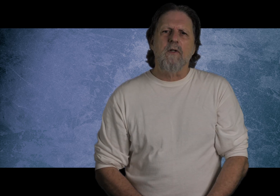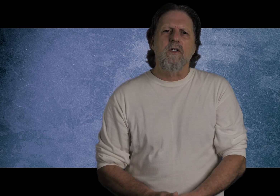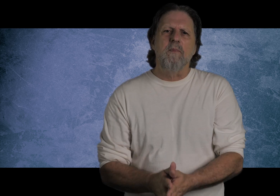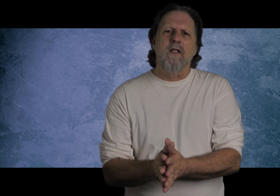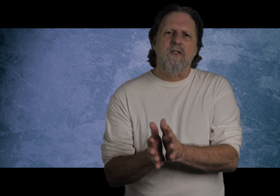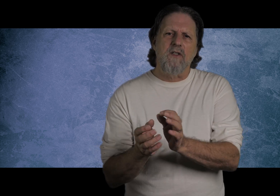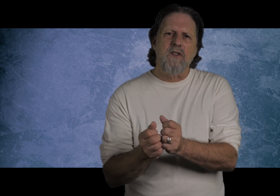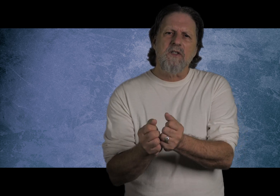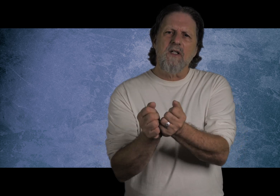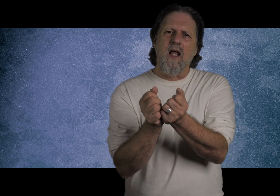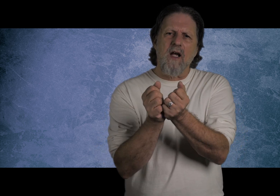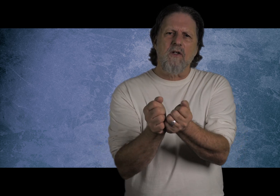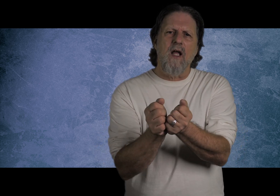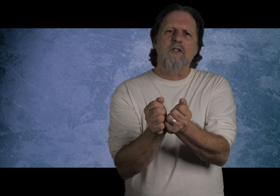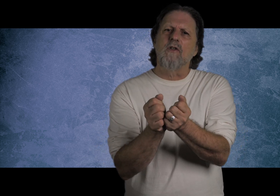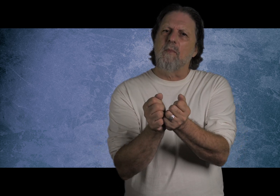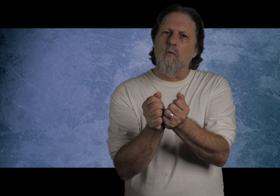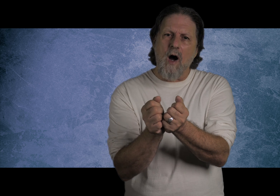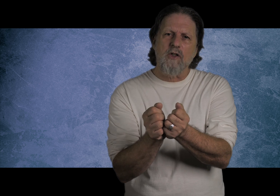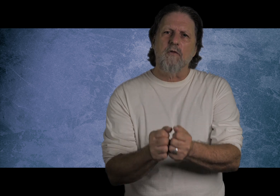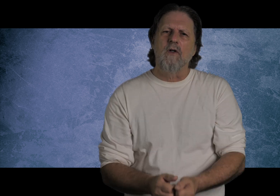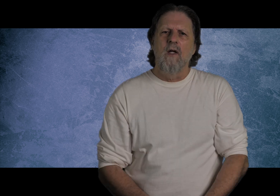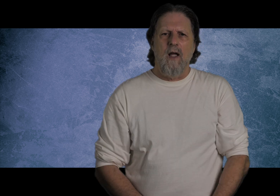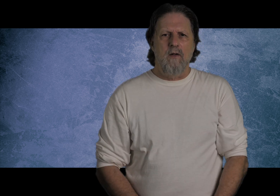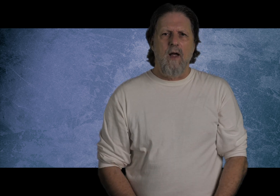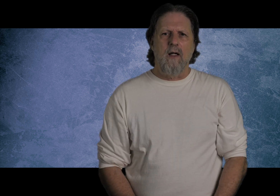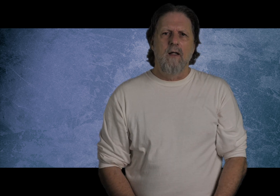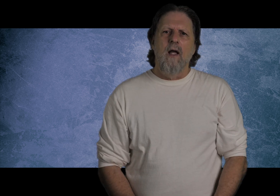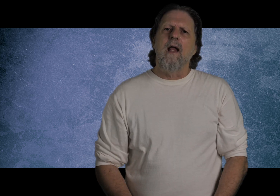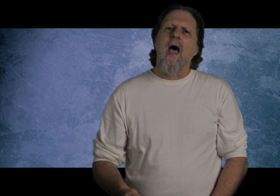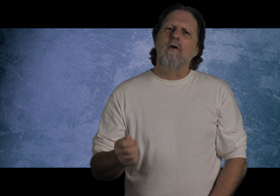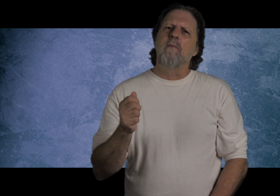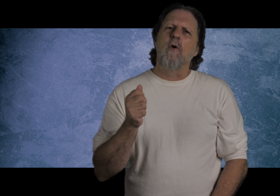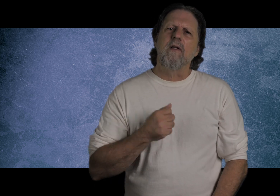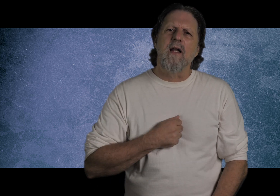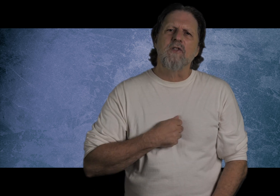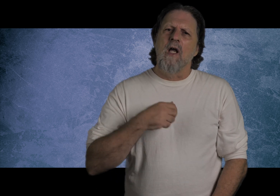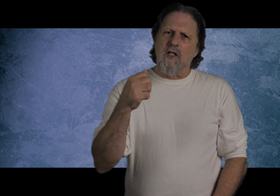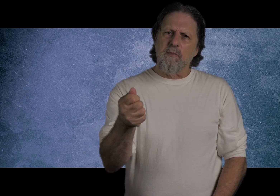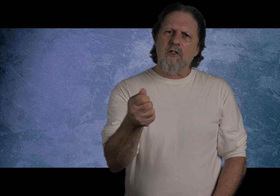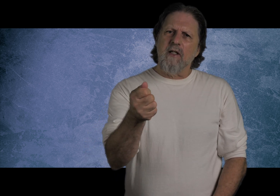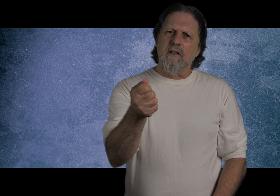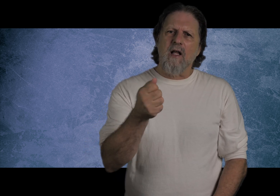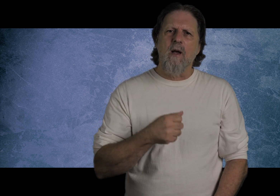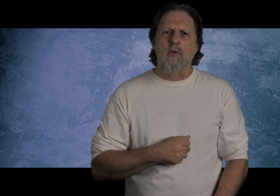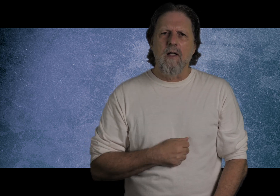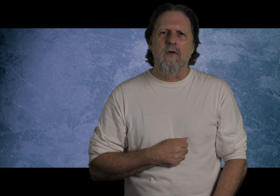book, there has been this consistent exhortation to be watchful and ready. And how important that is, especially in the times we live